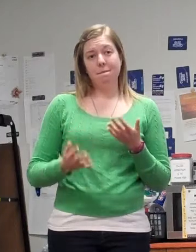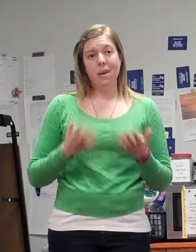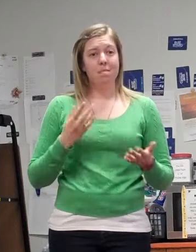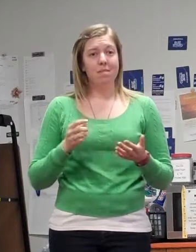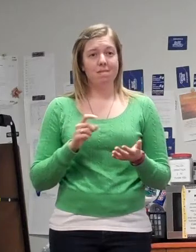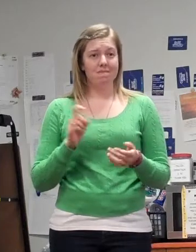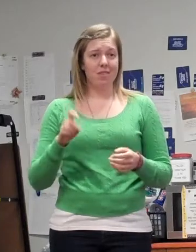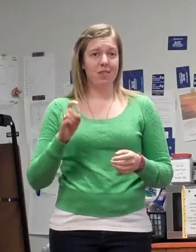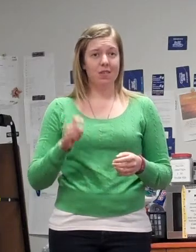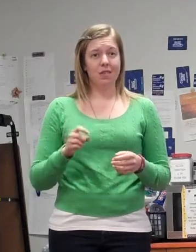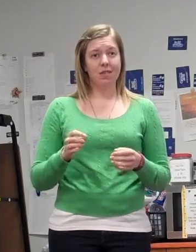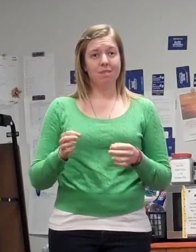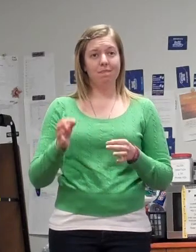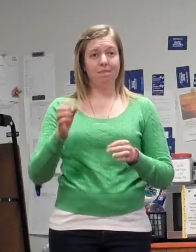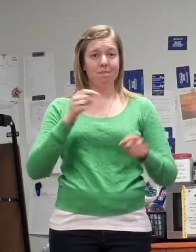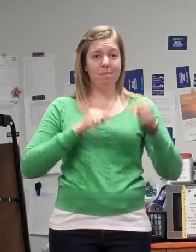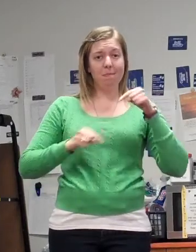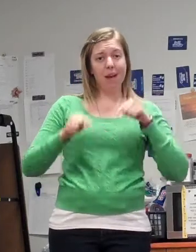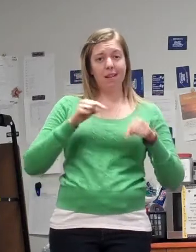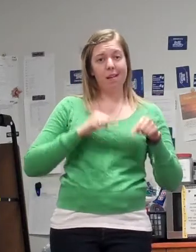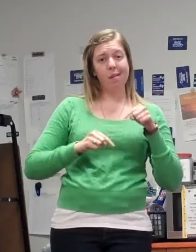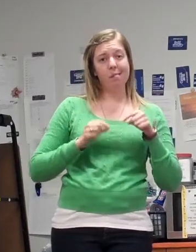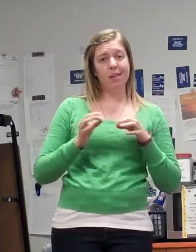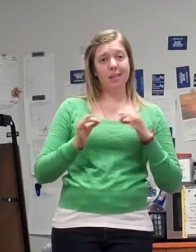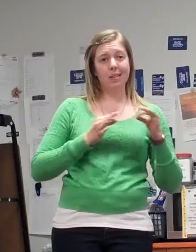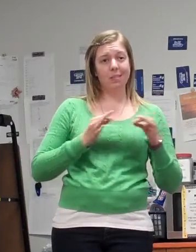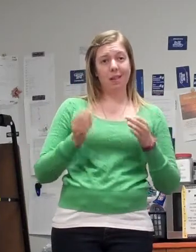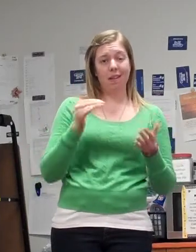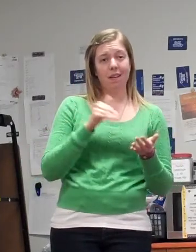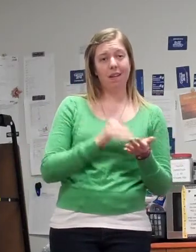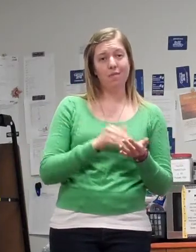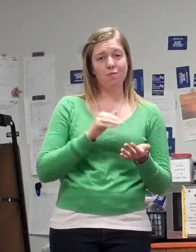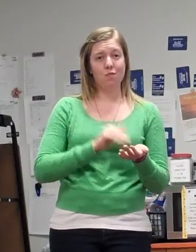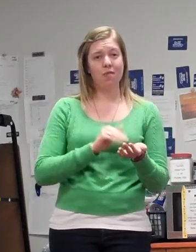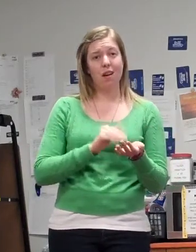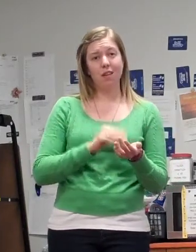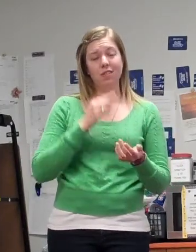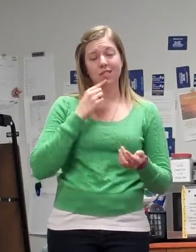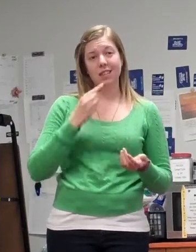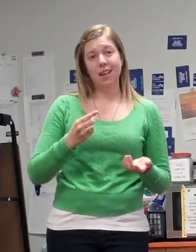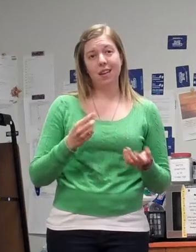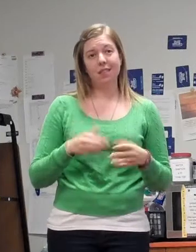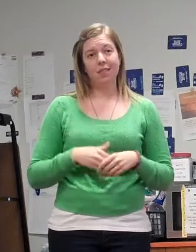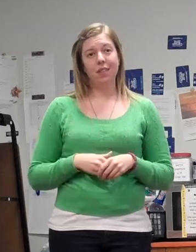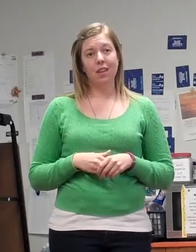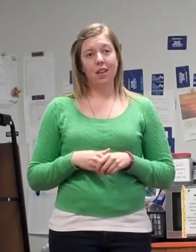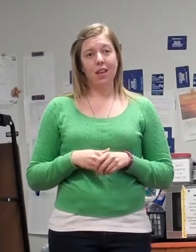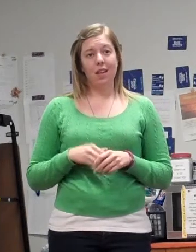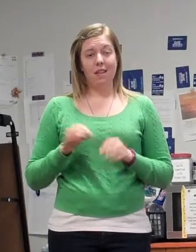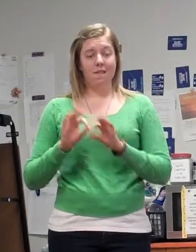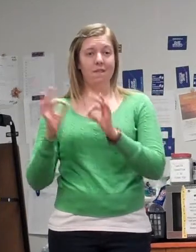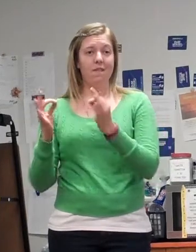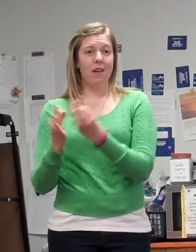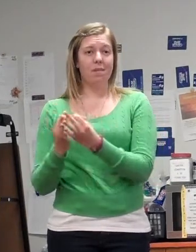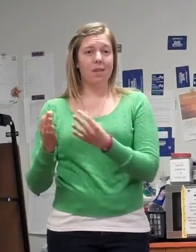Because when they find out, I'm sorry, and they know someone that they love has died, they're unable to get